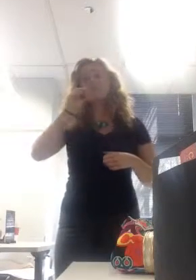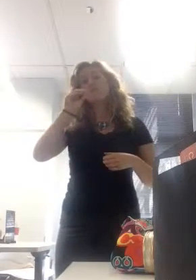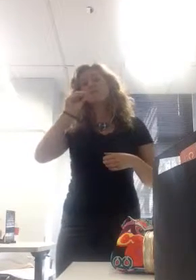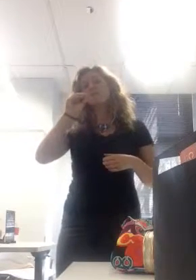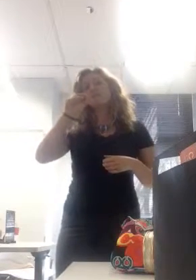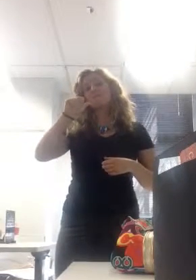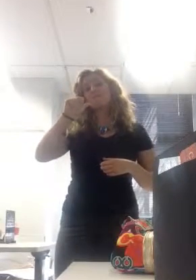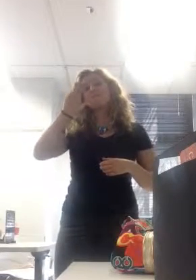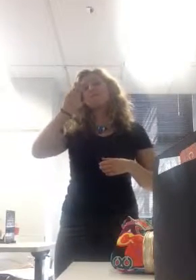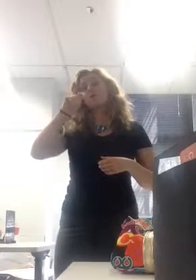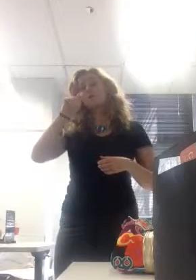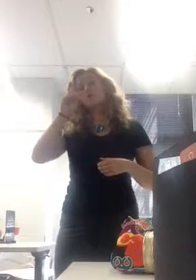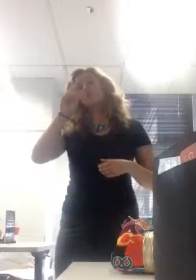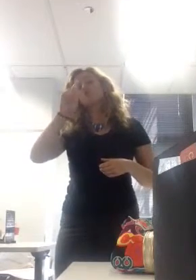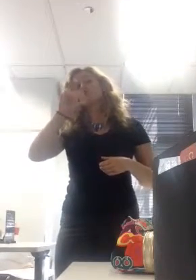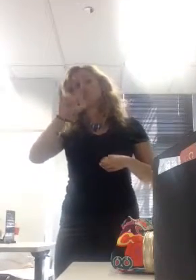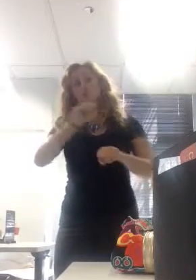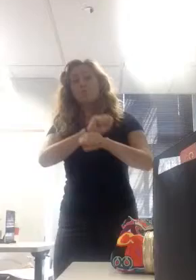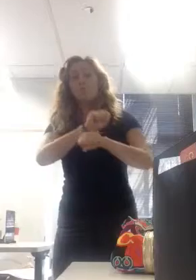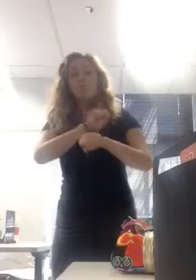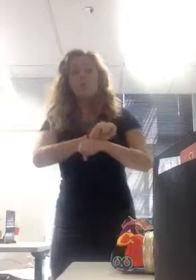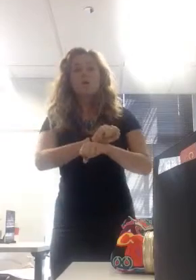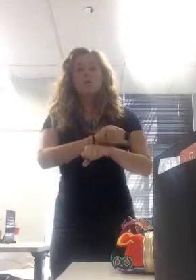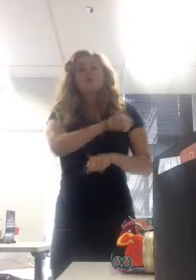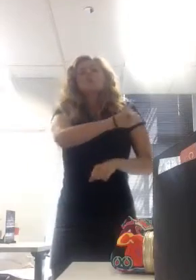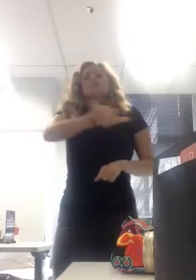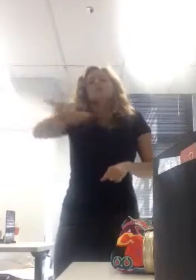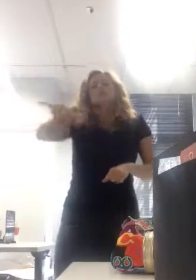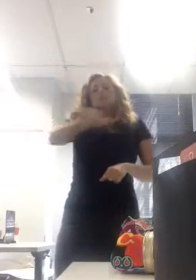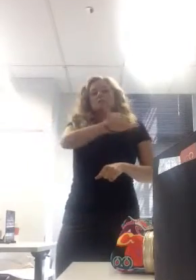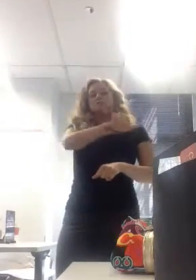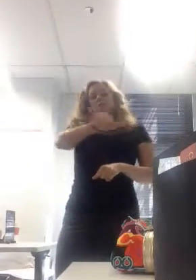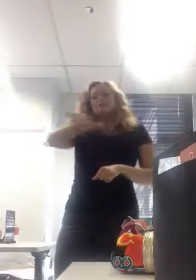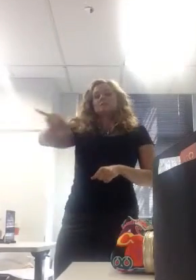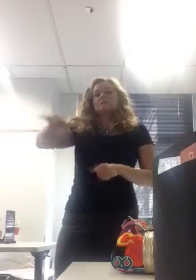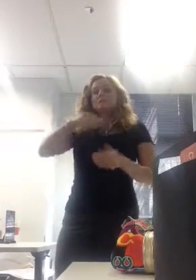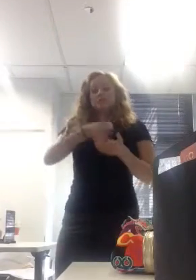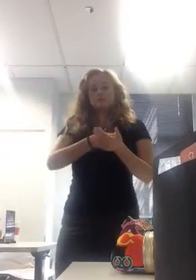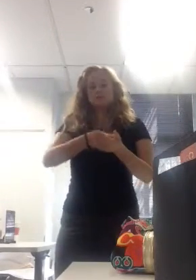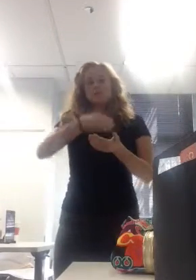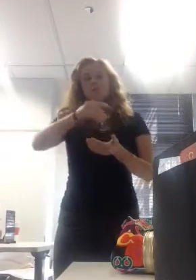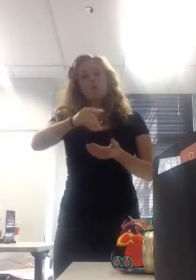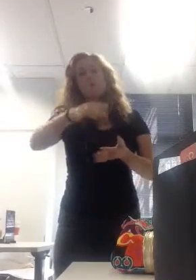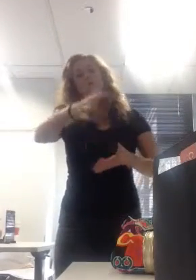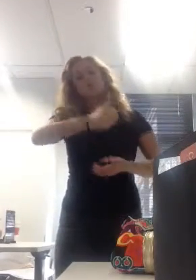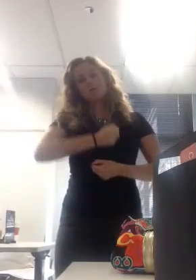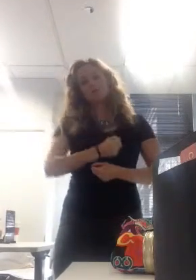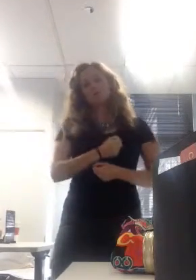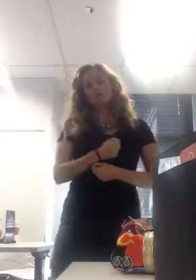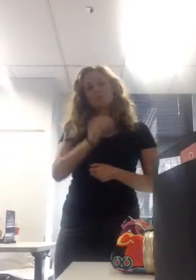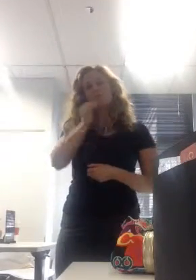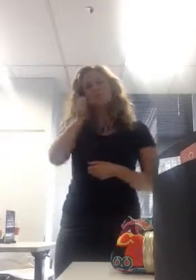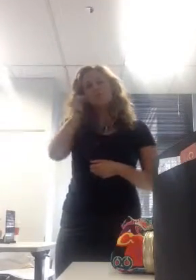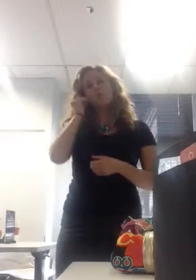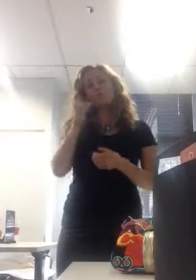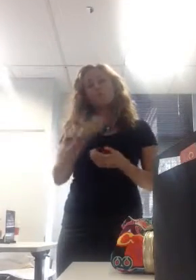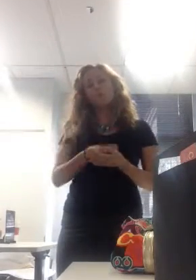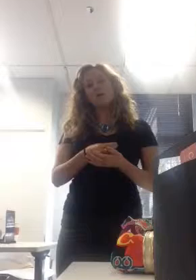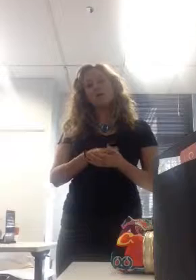of that? Where might my problem be? That everyone makes the same amount of money. Doug? I don't want to be driven. be anything. Right.